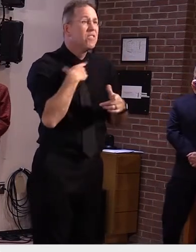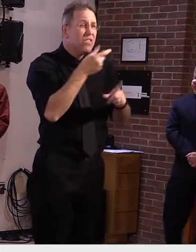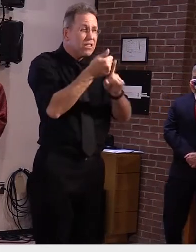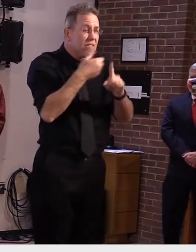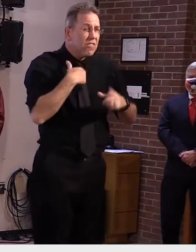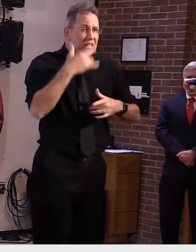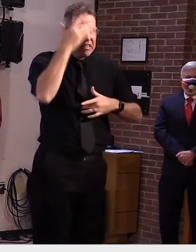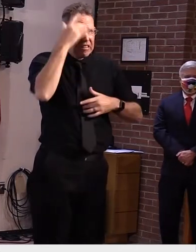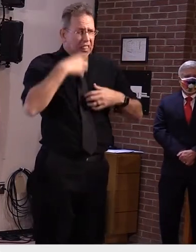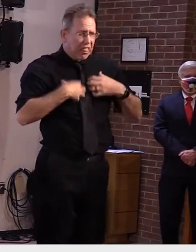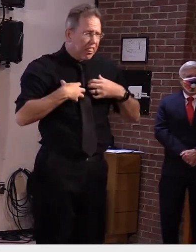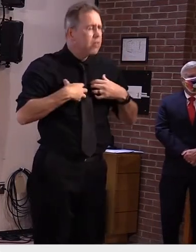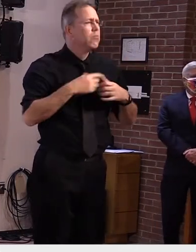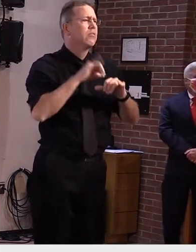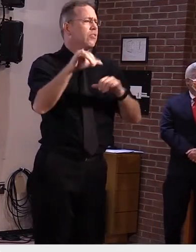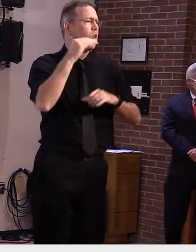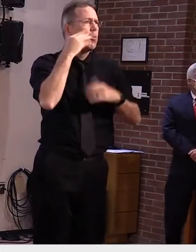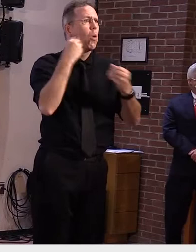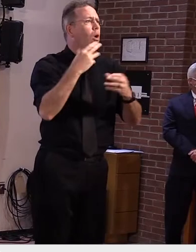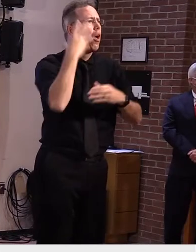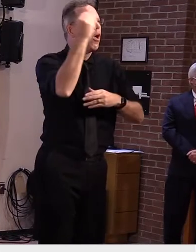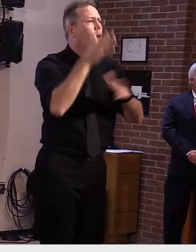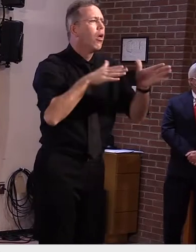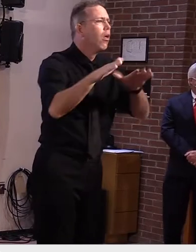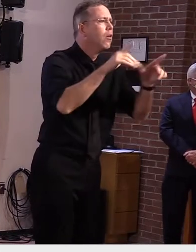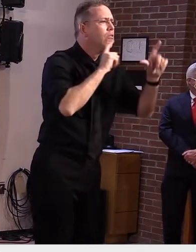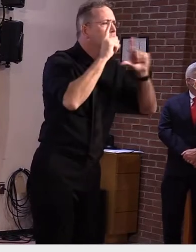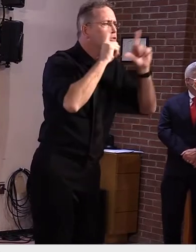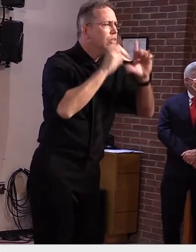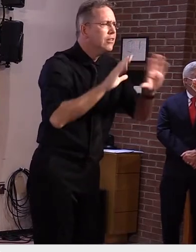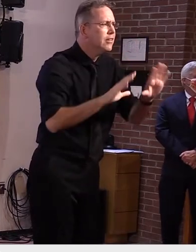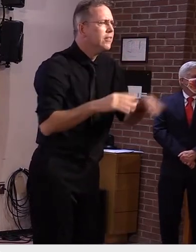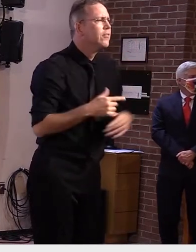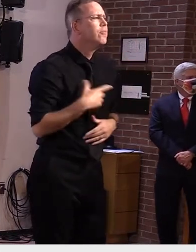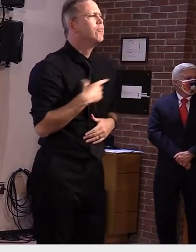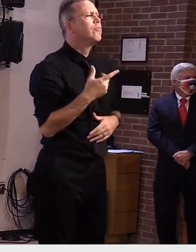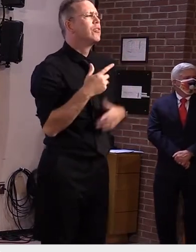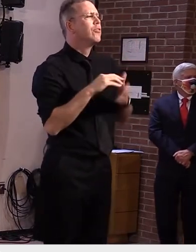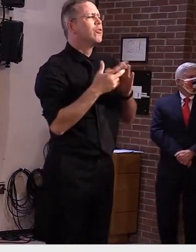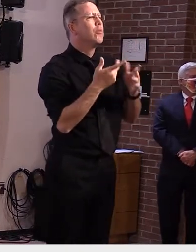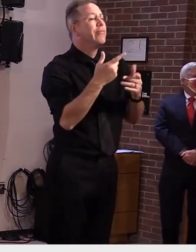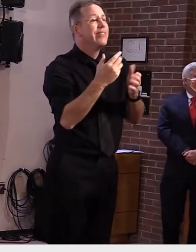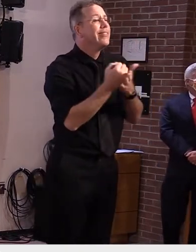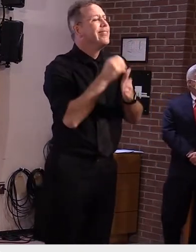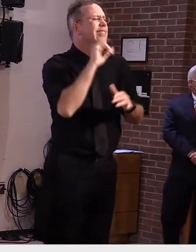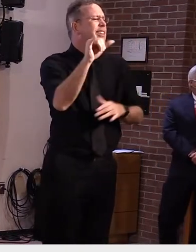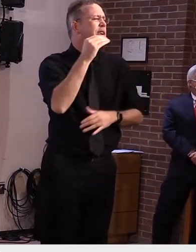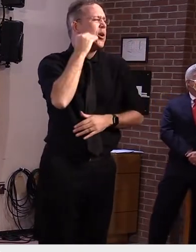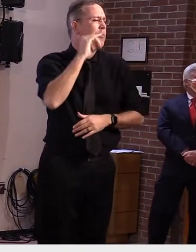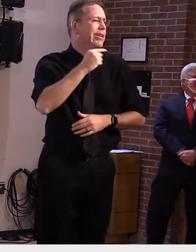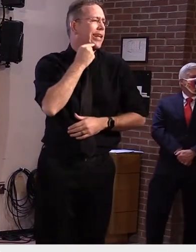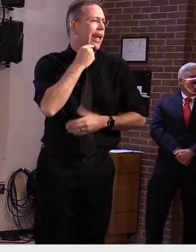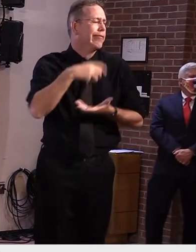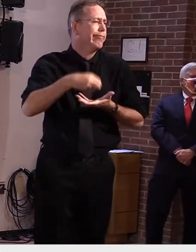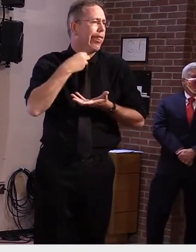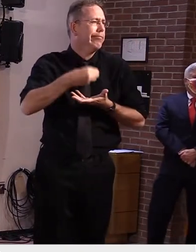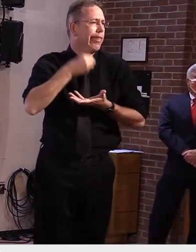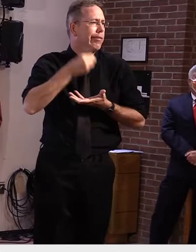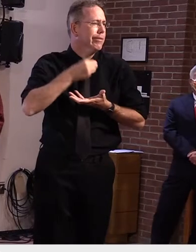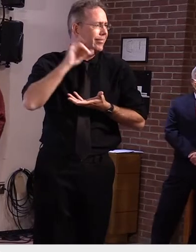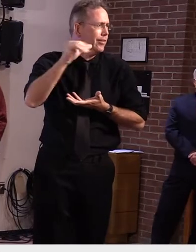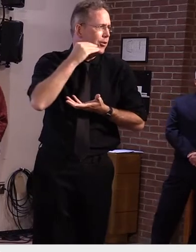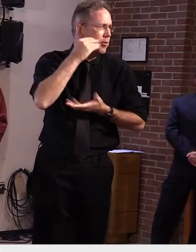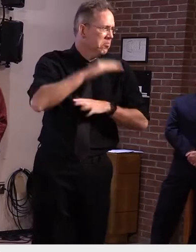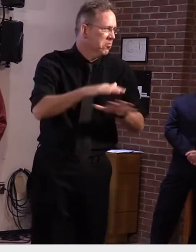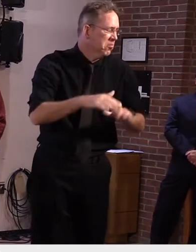We all need to find ways to balance the seriousness of the pandemic with some fun. And if Halloween is your kind of fun, you can find safe